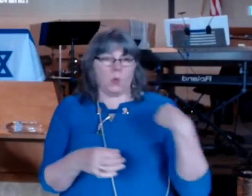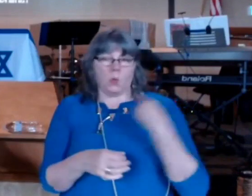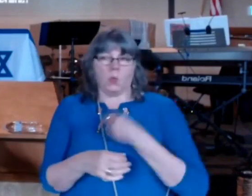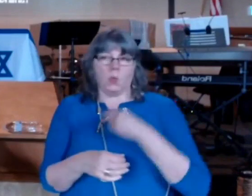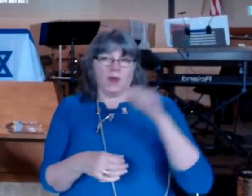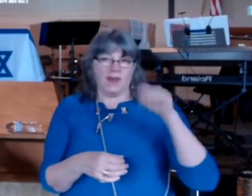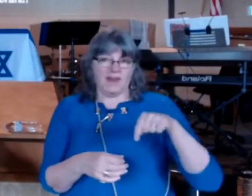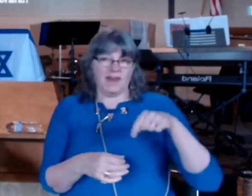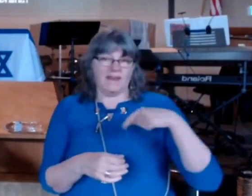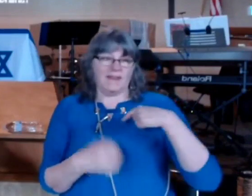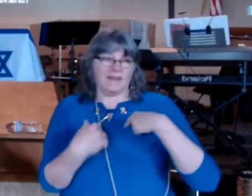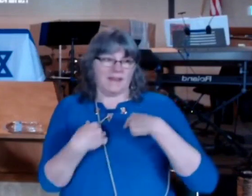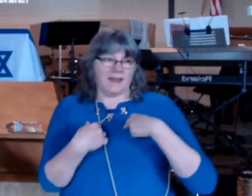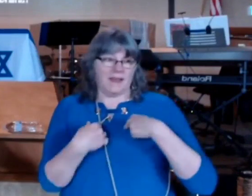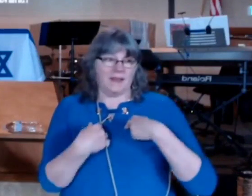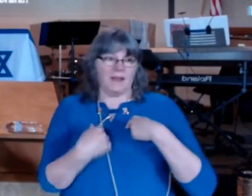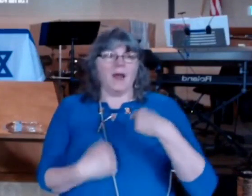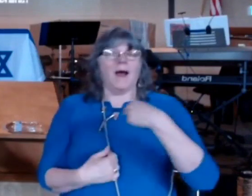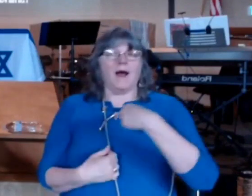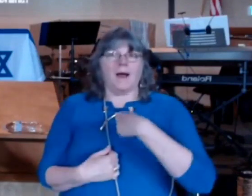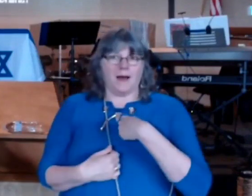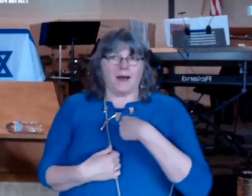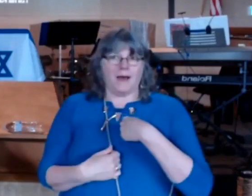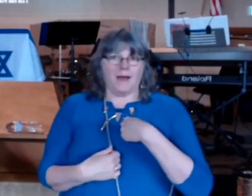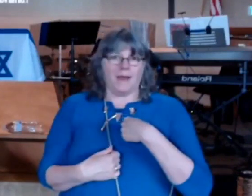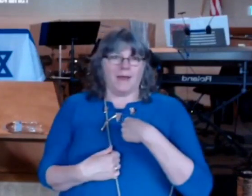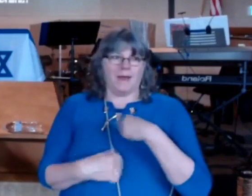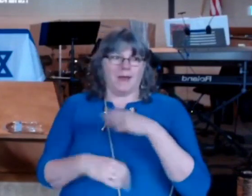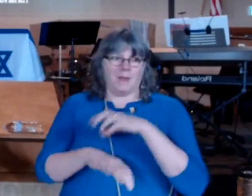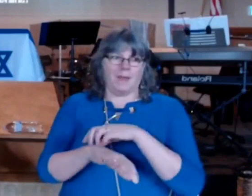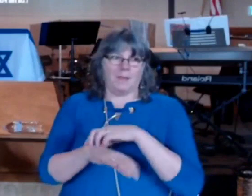he reminds us that all of us